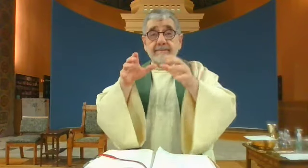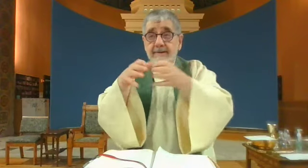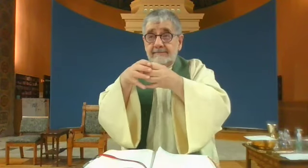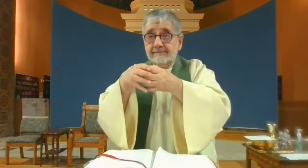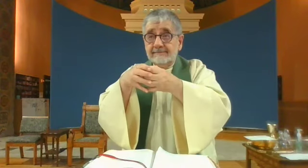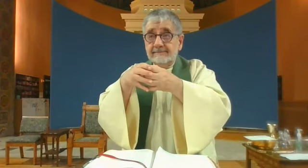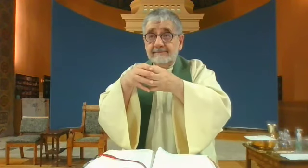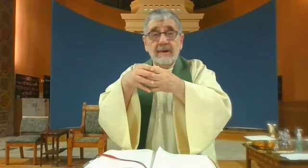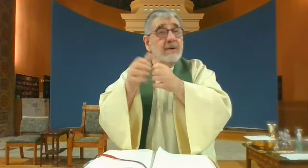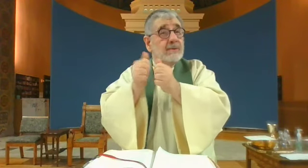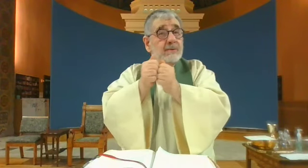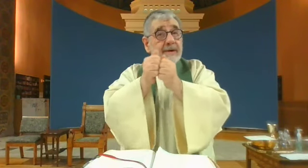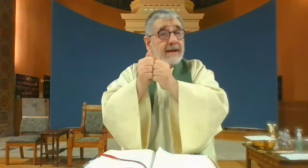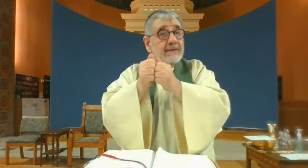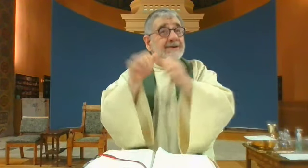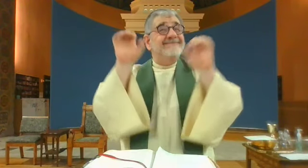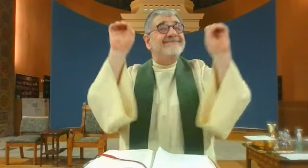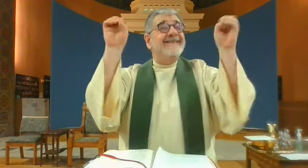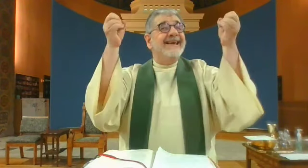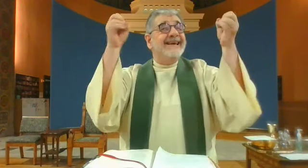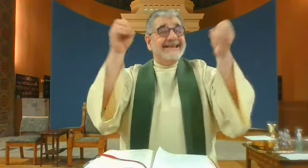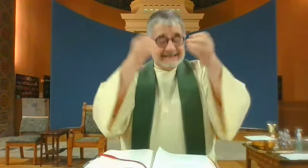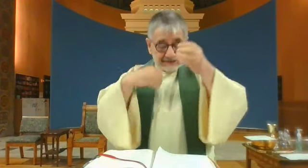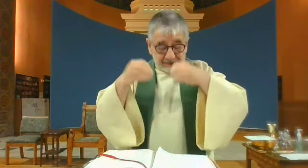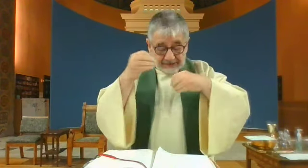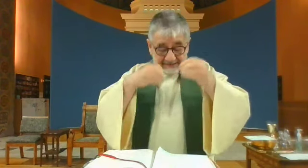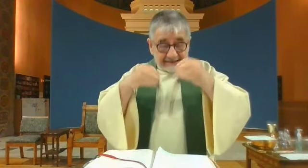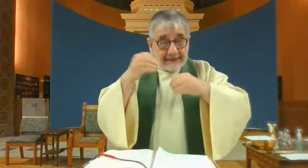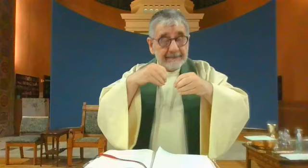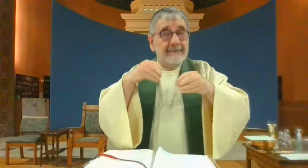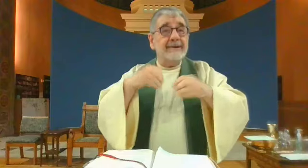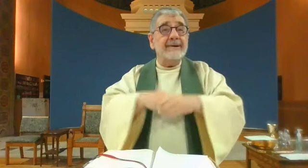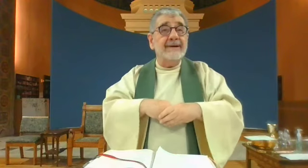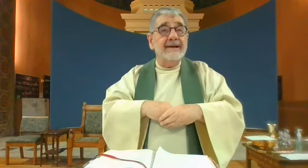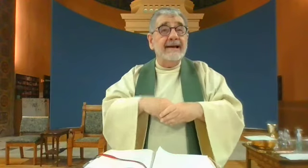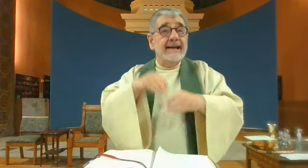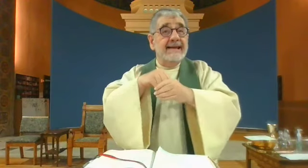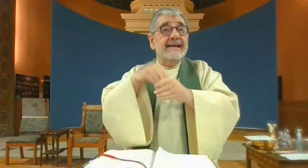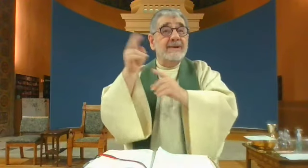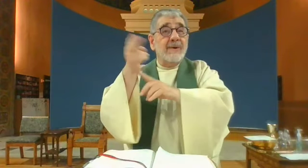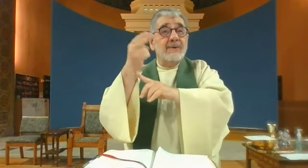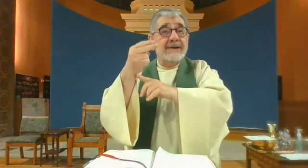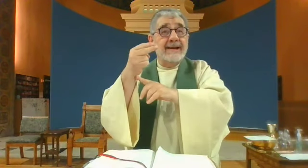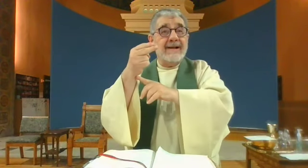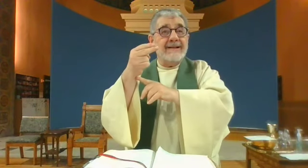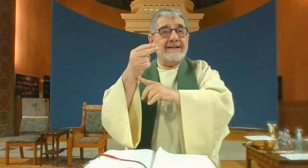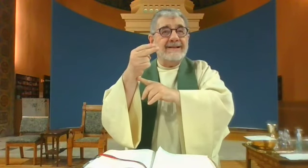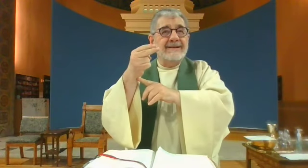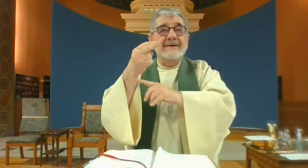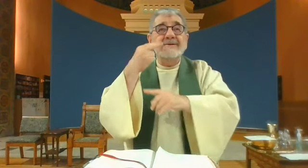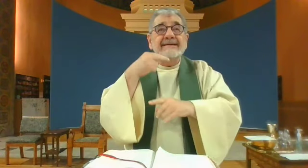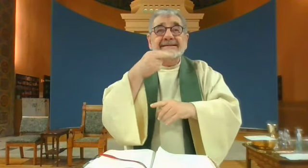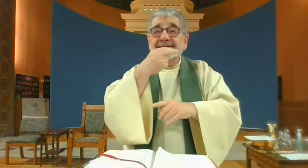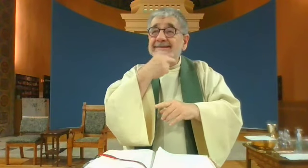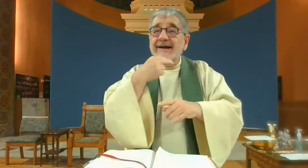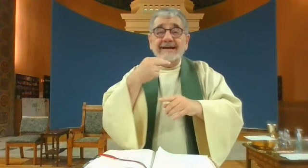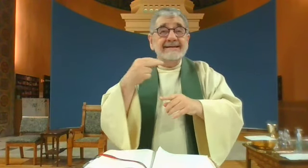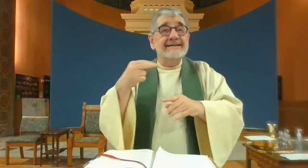there are three people together and they are celebrating a feast. They're in a